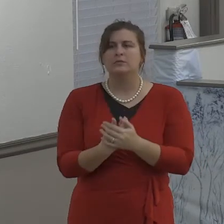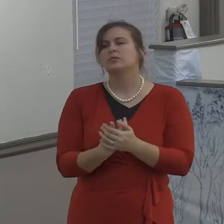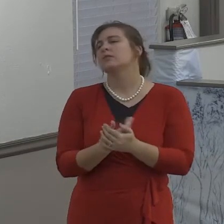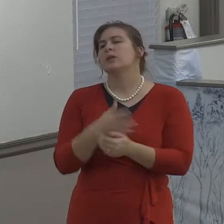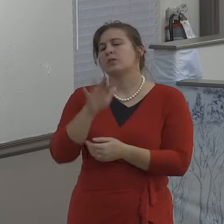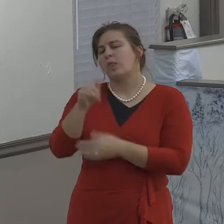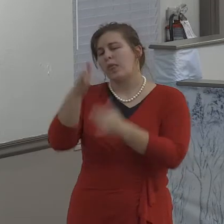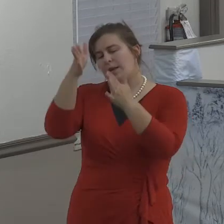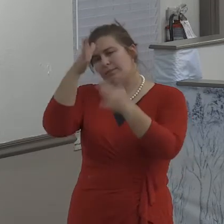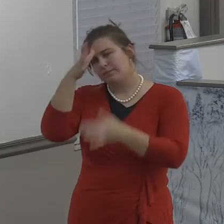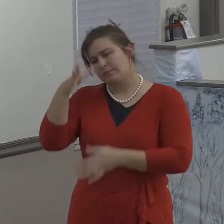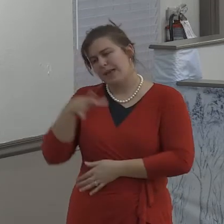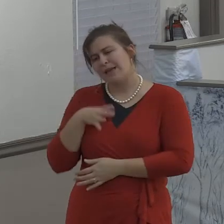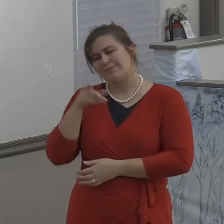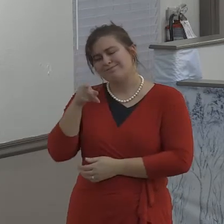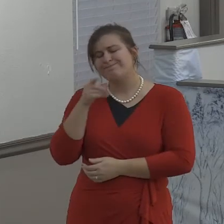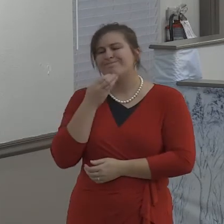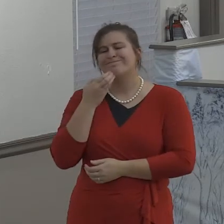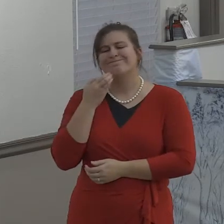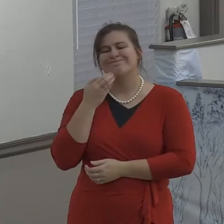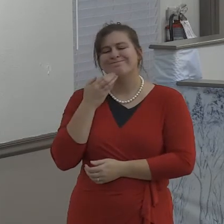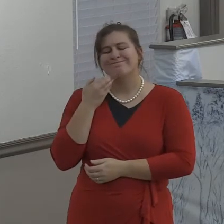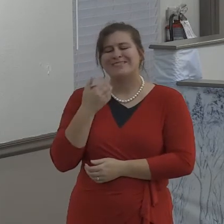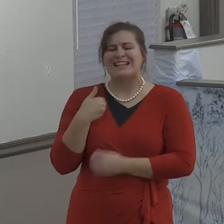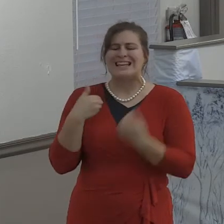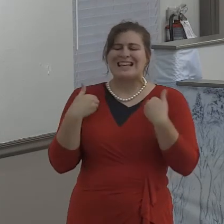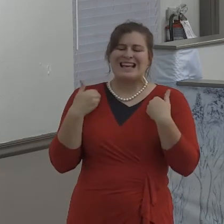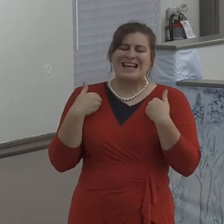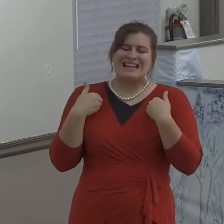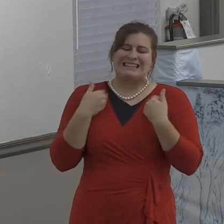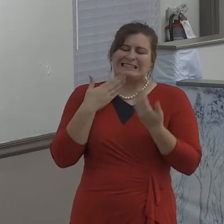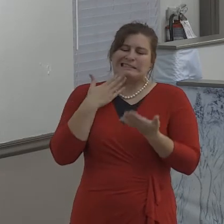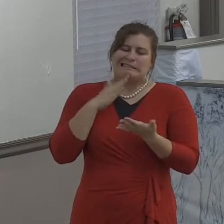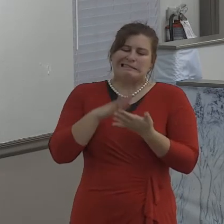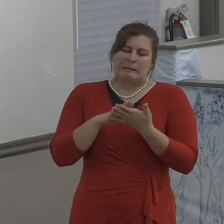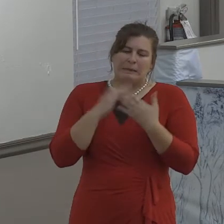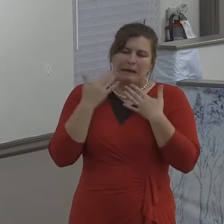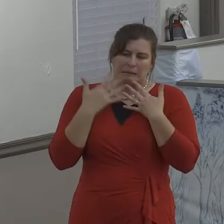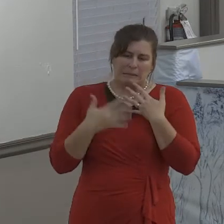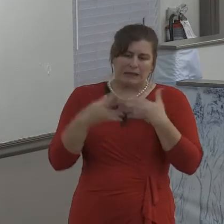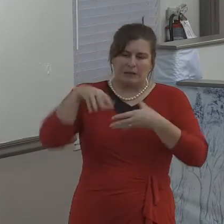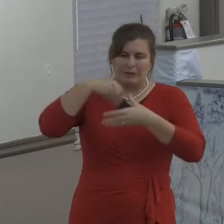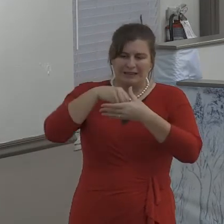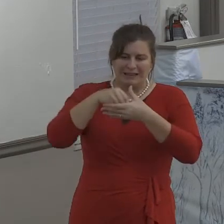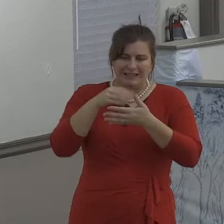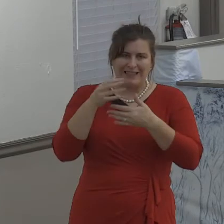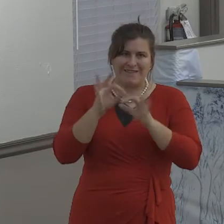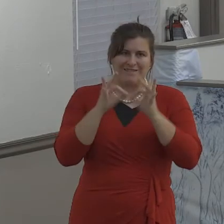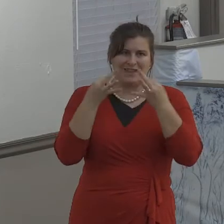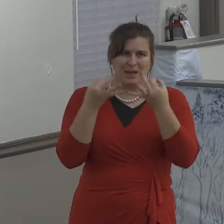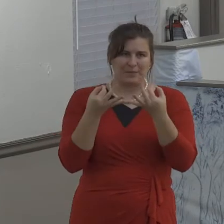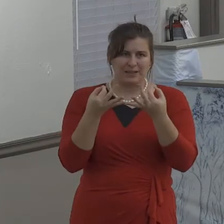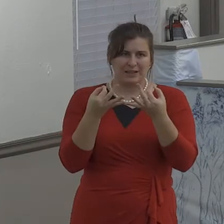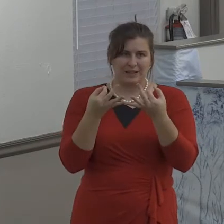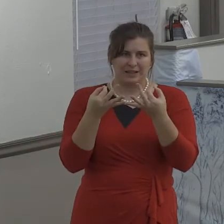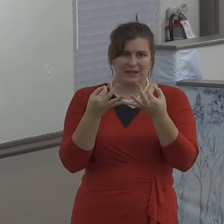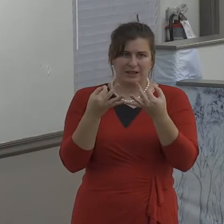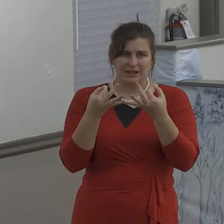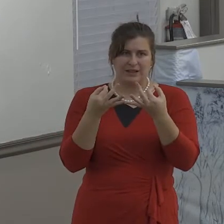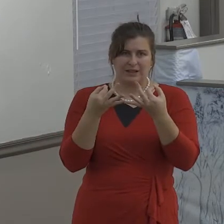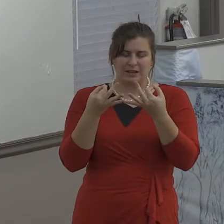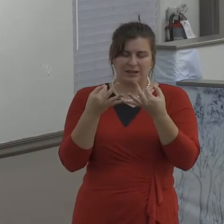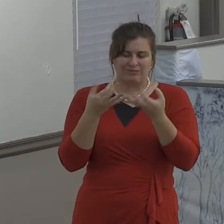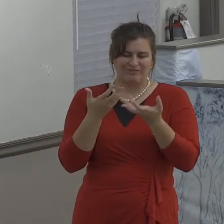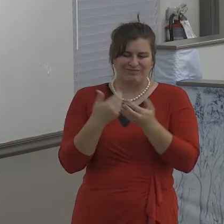didn't have any money. His house was in desperate need of repair. Brother Steve came alongside of him and repaired his